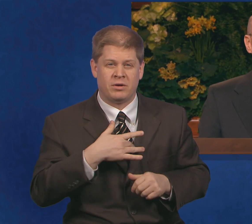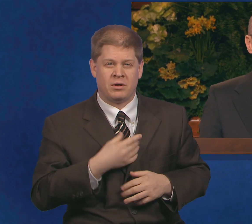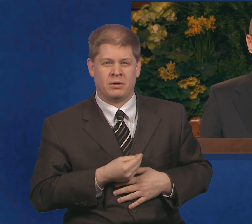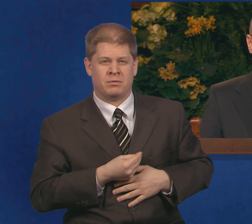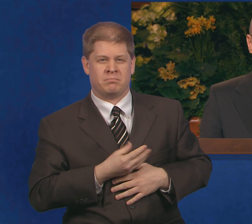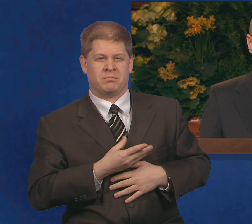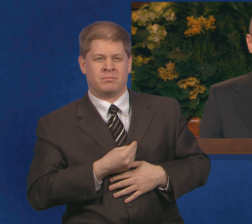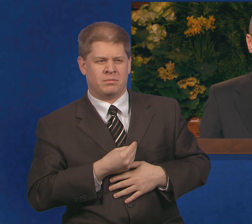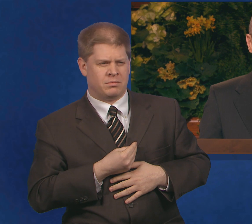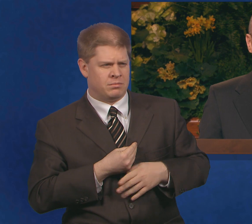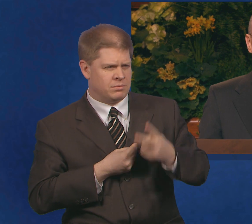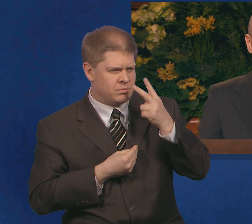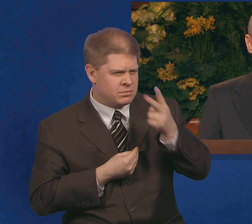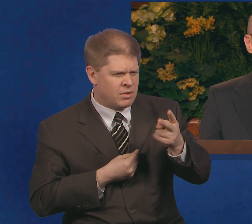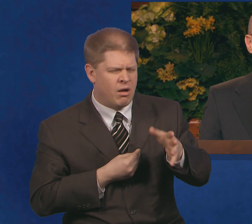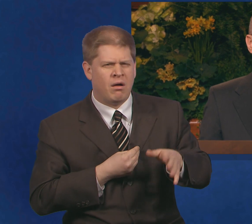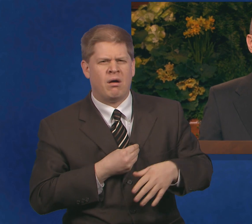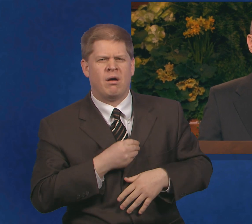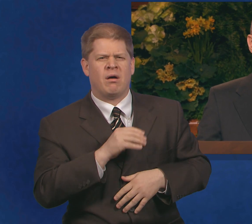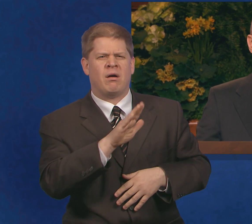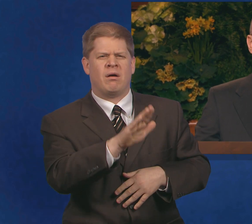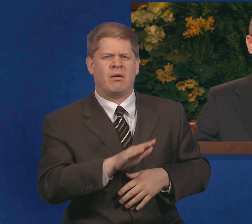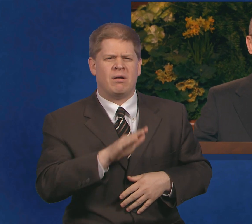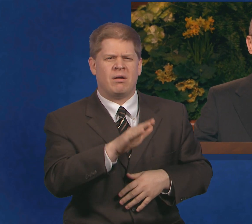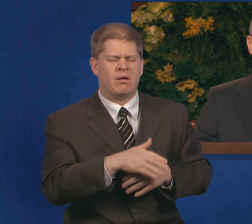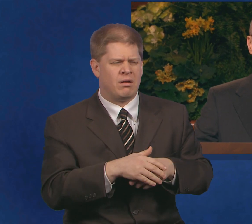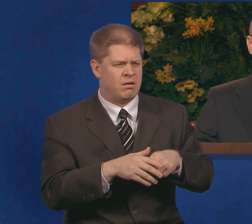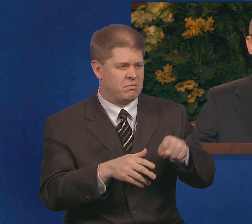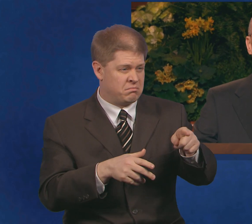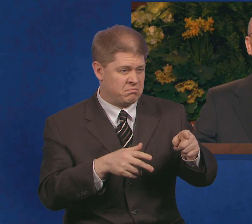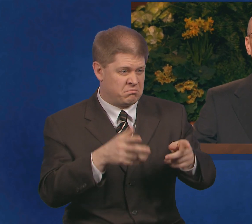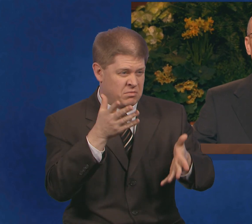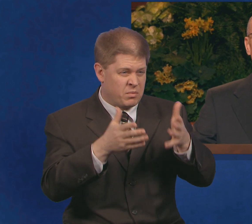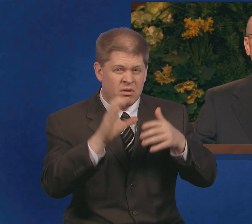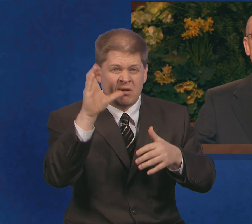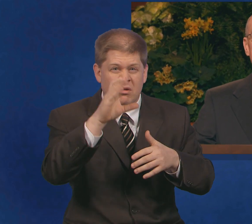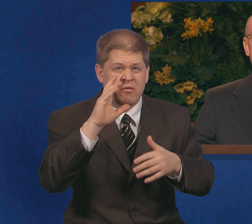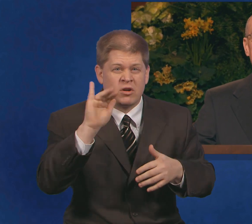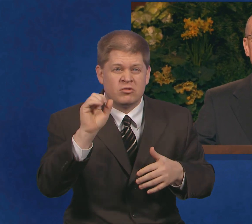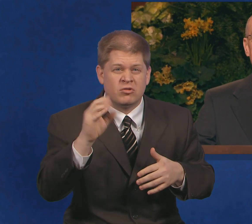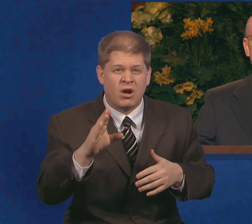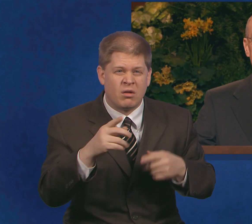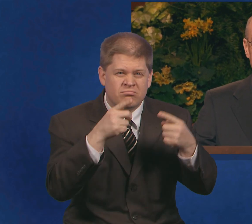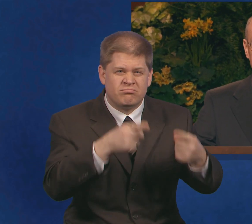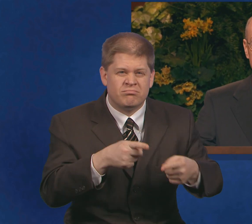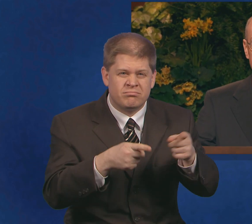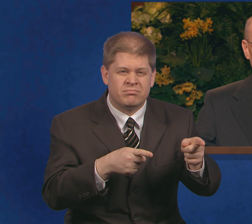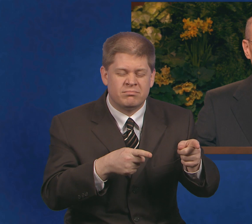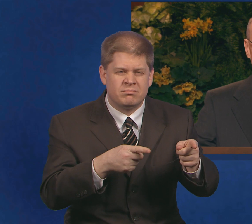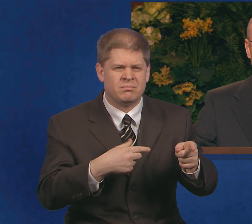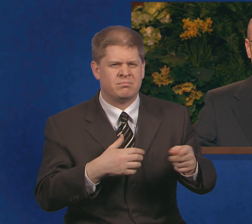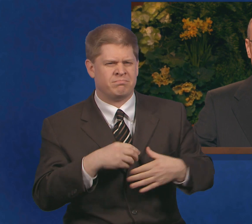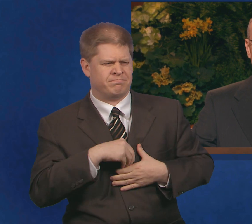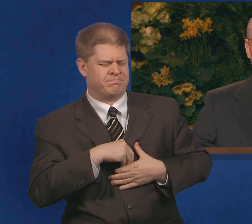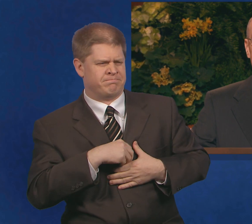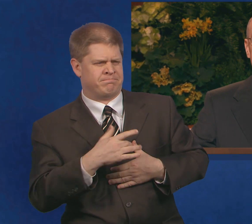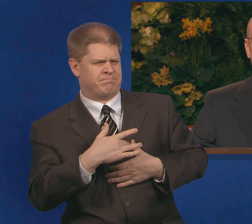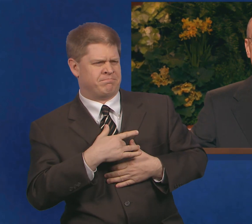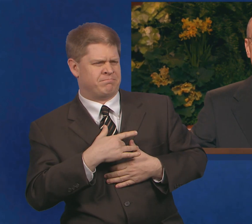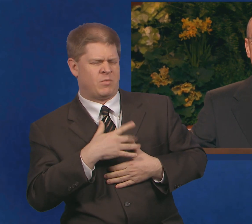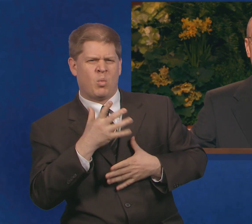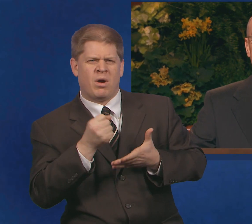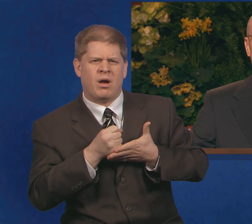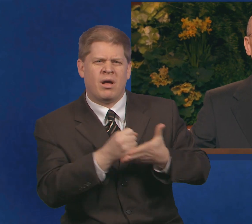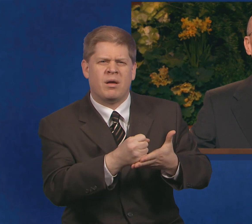sympathy. When you meet someone struggling to find employment, you feel that desire to help.